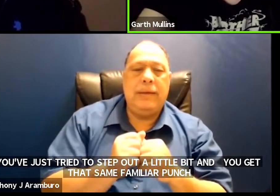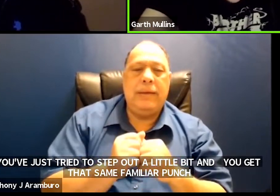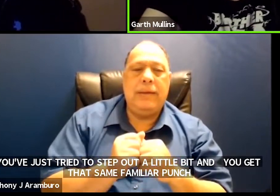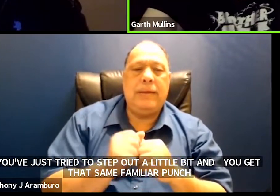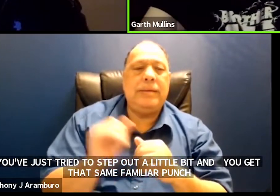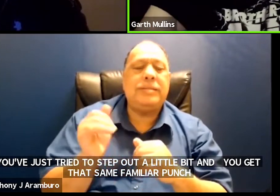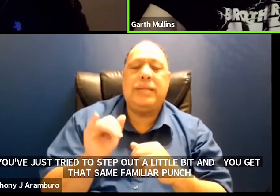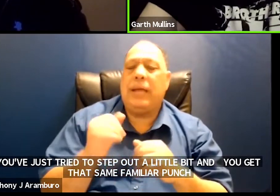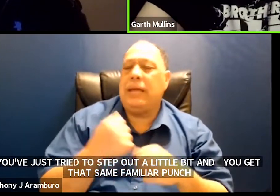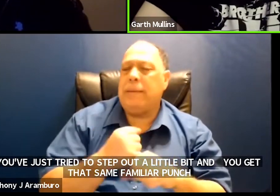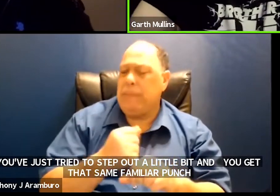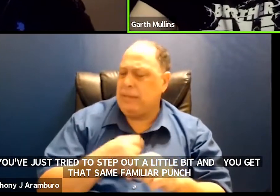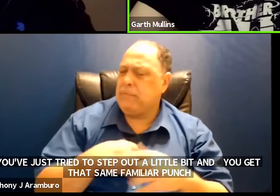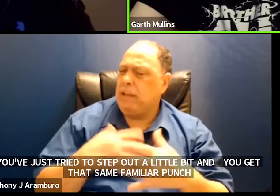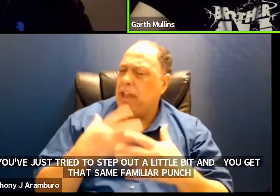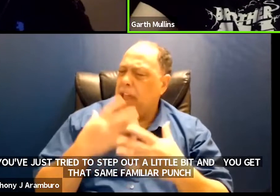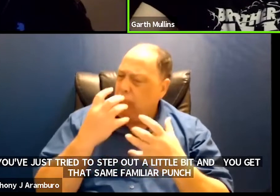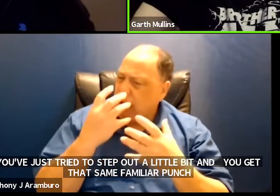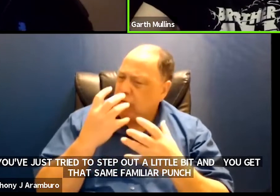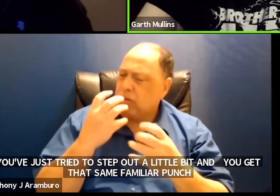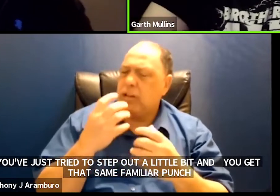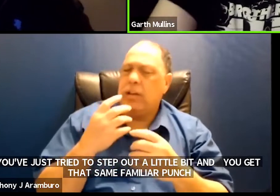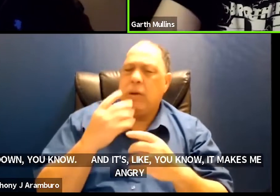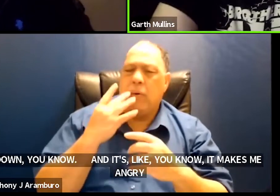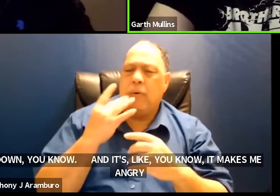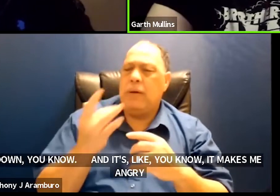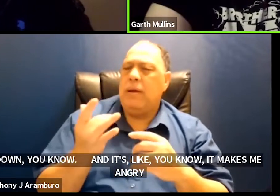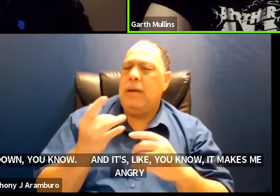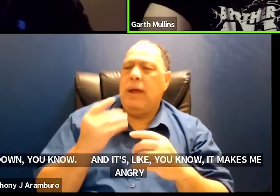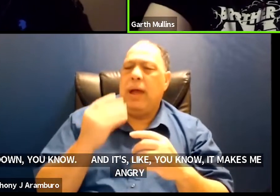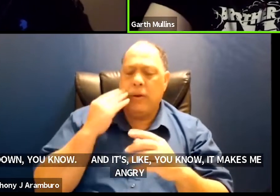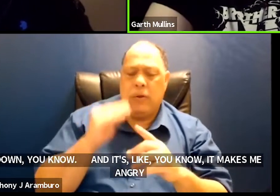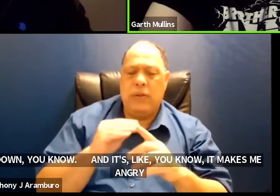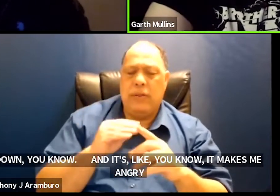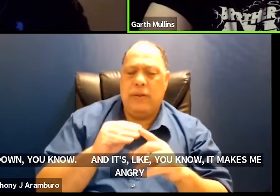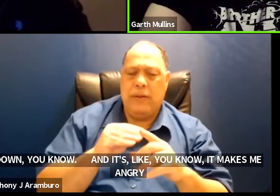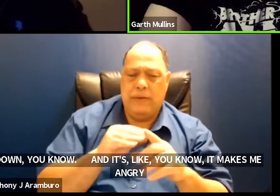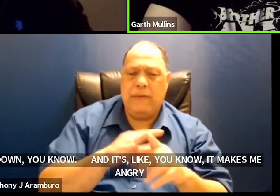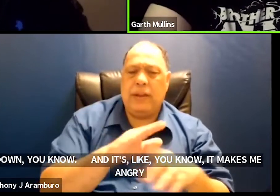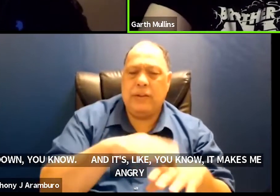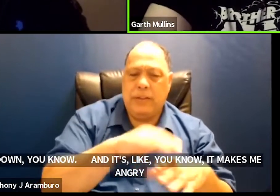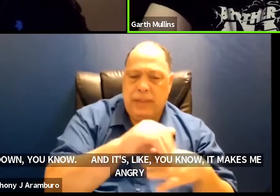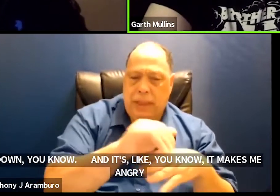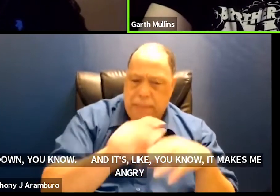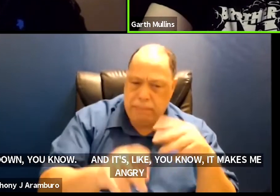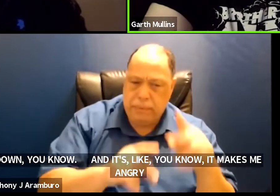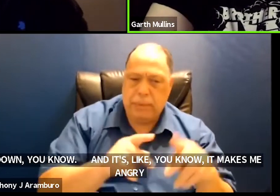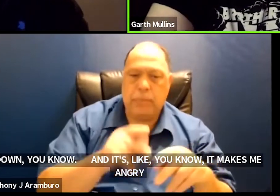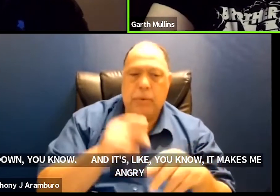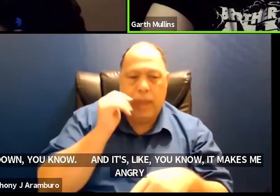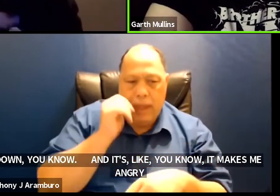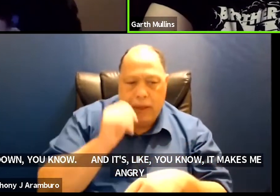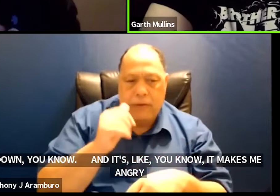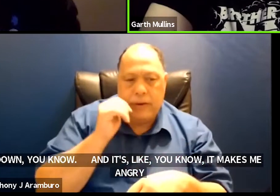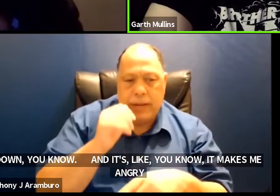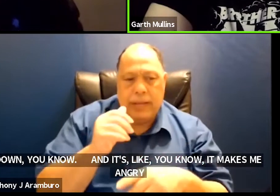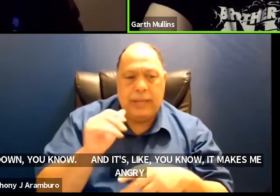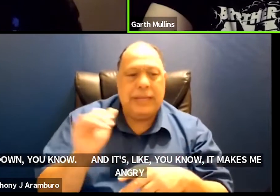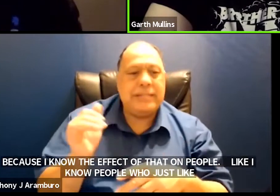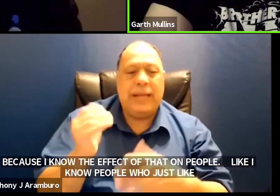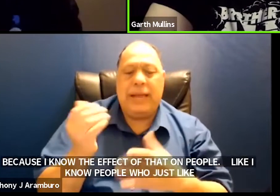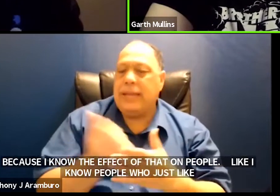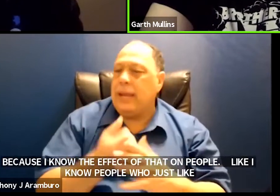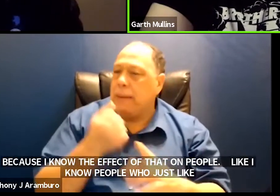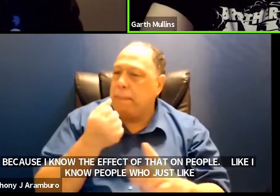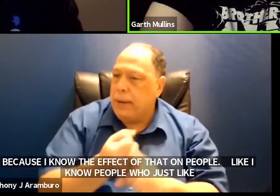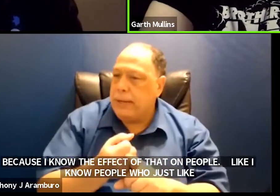like it makes me angry it makes me angry because i know the effect of that on people like i know people who just like every every day is like getting punched and then someone